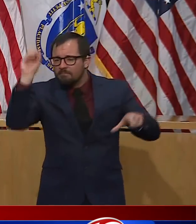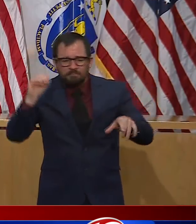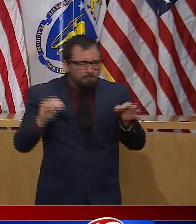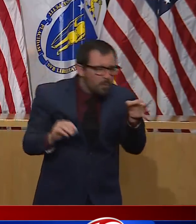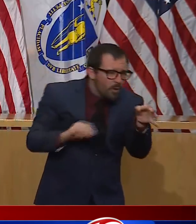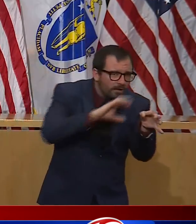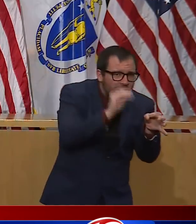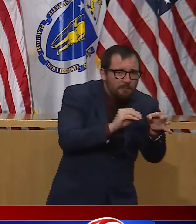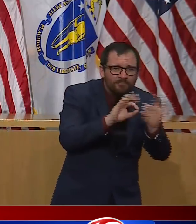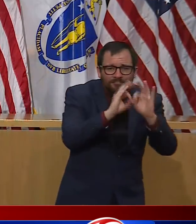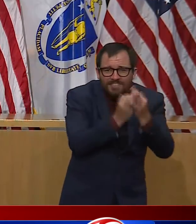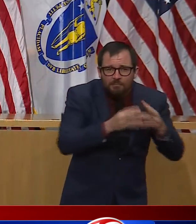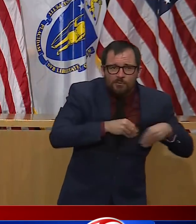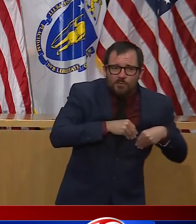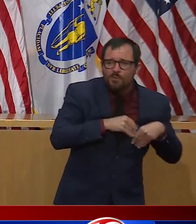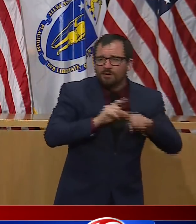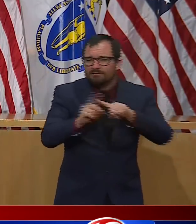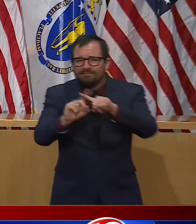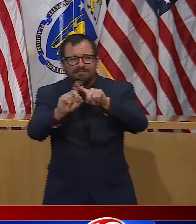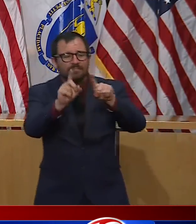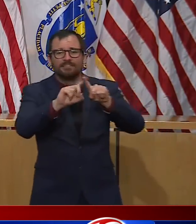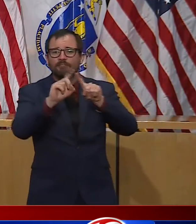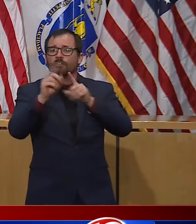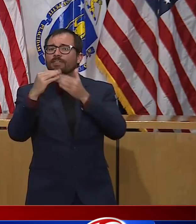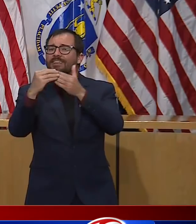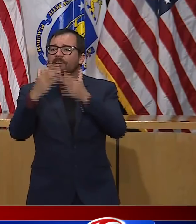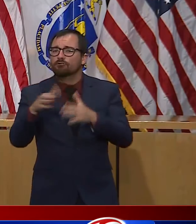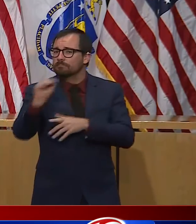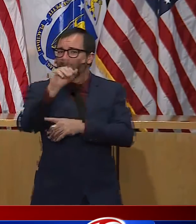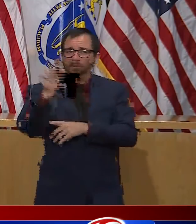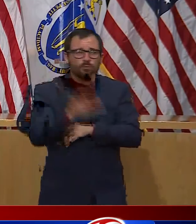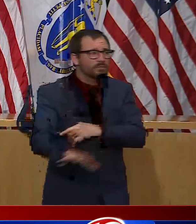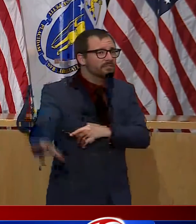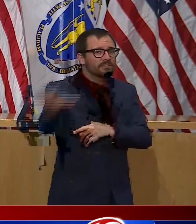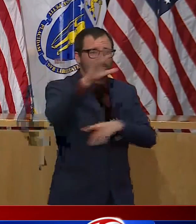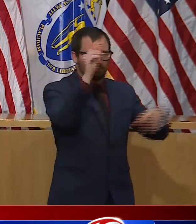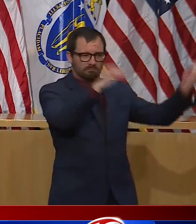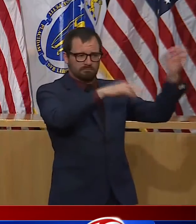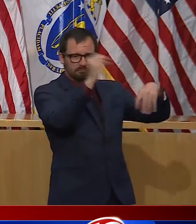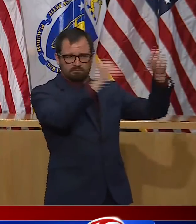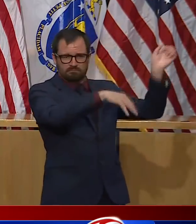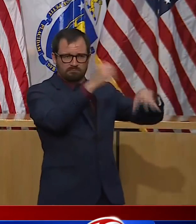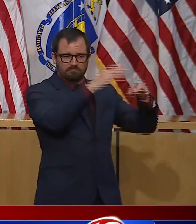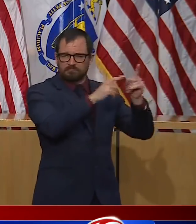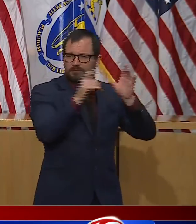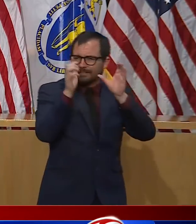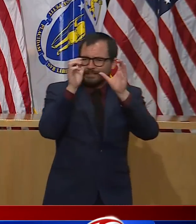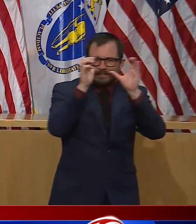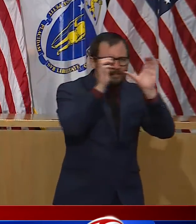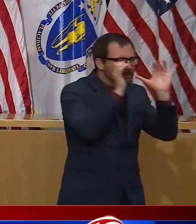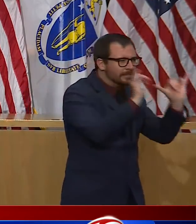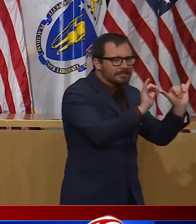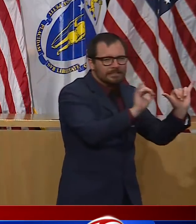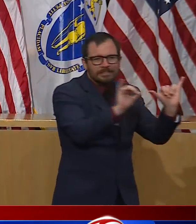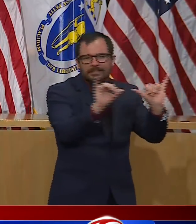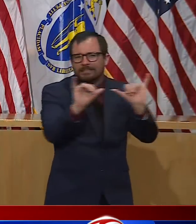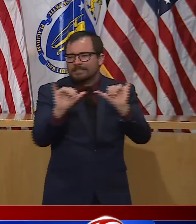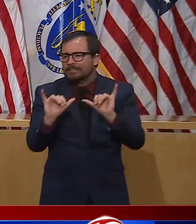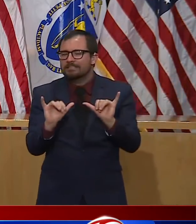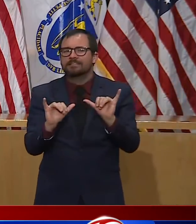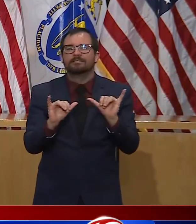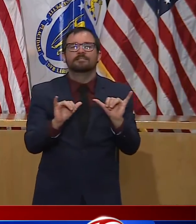At the same time, Health and Human Services Secretary Mary Lou Sutters and Public Health Commissioner Monica Burrell consulted